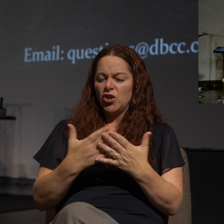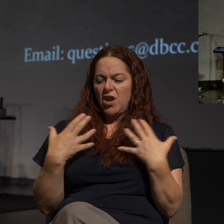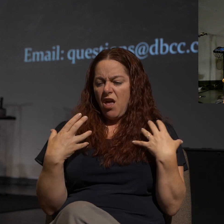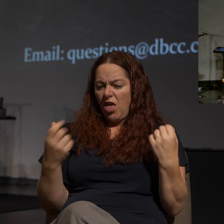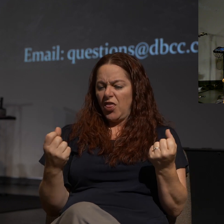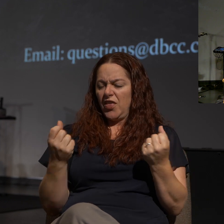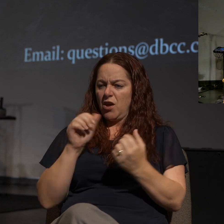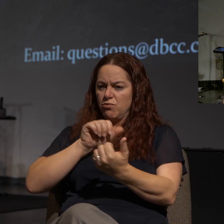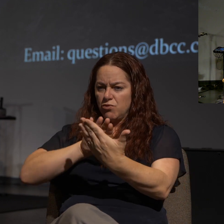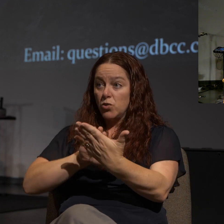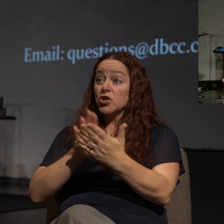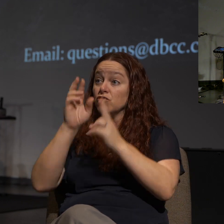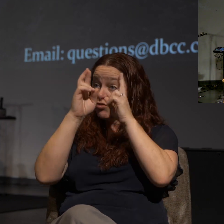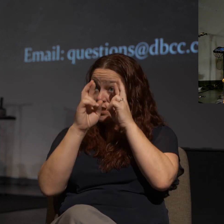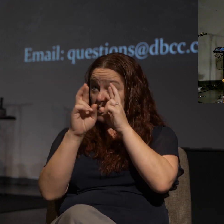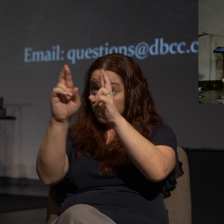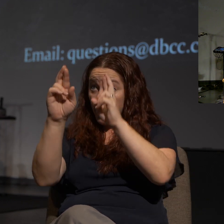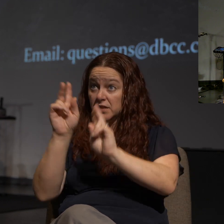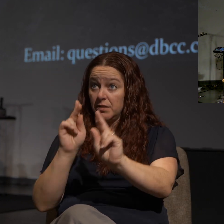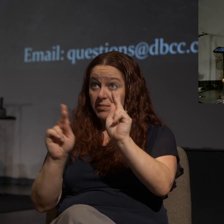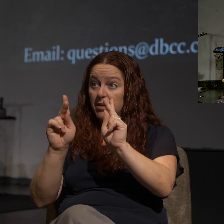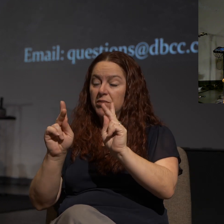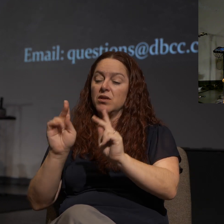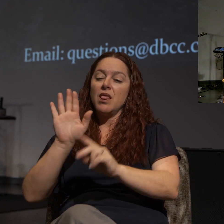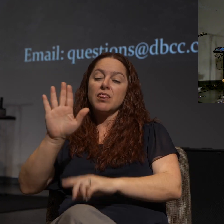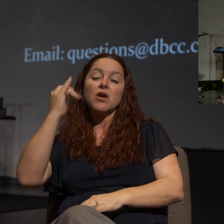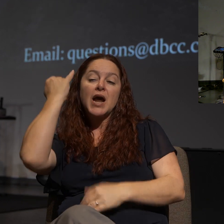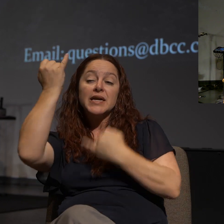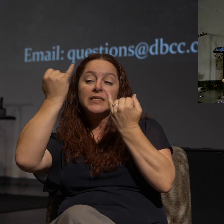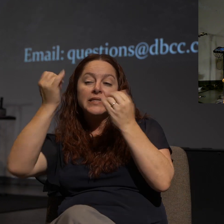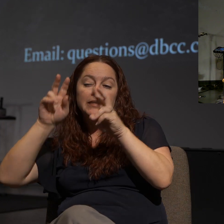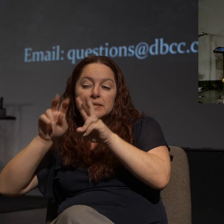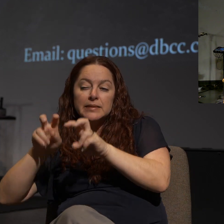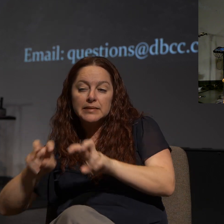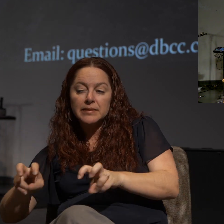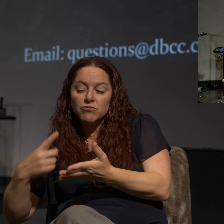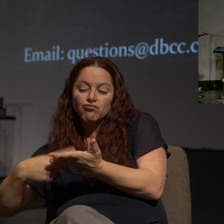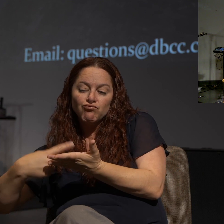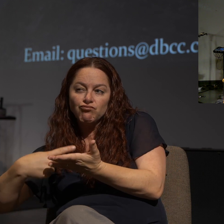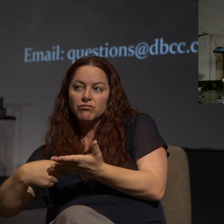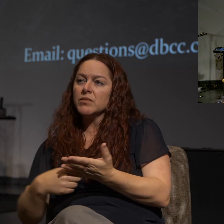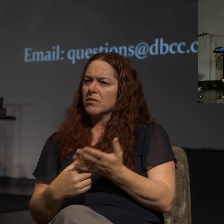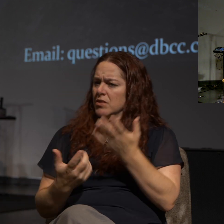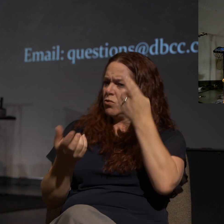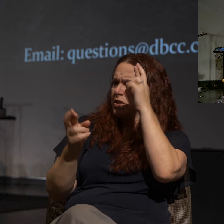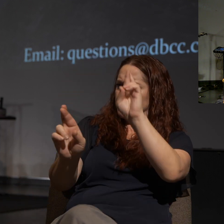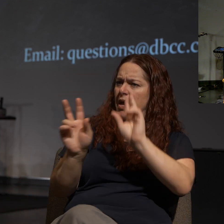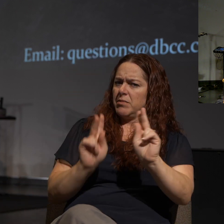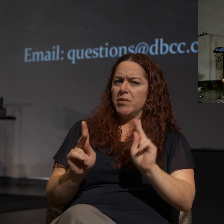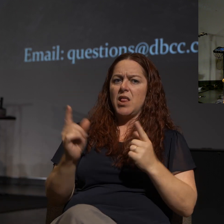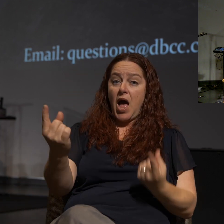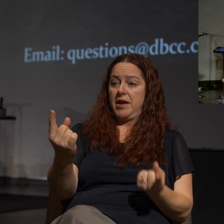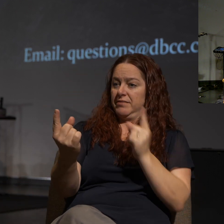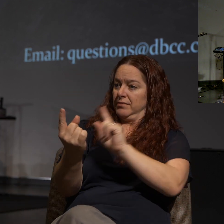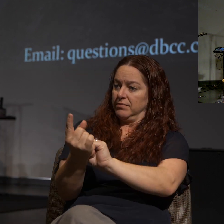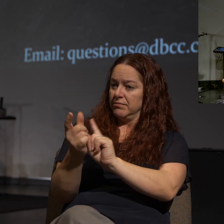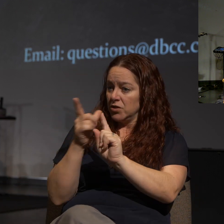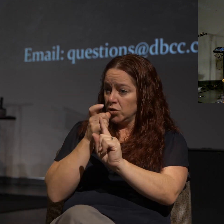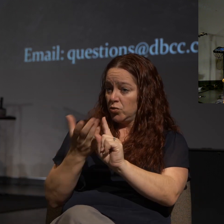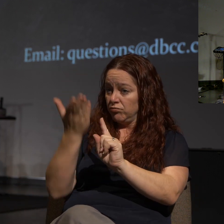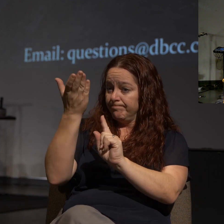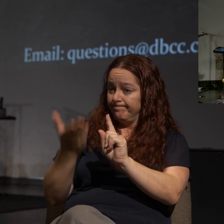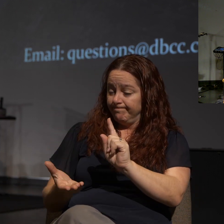people, and then inspect their ideas. Respect people. I approach people as who they really are.